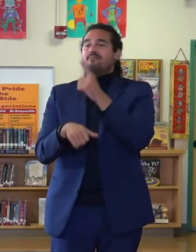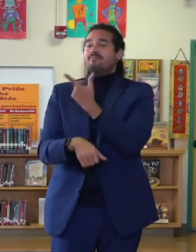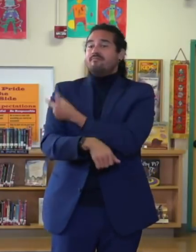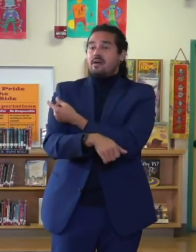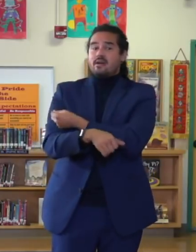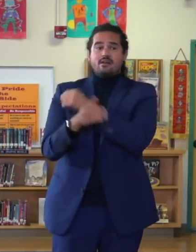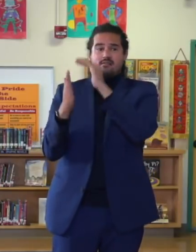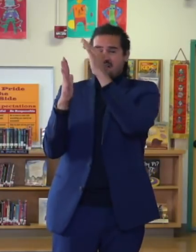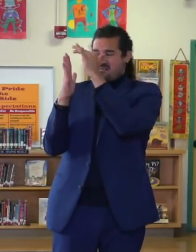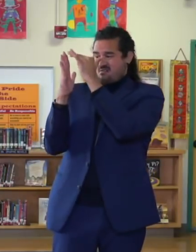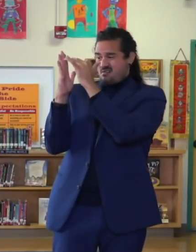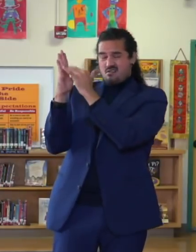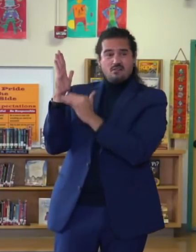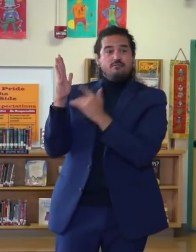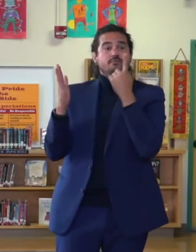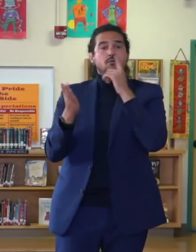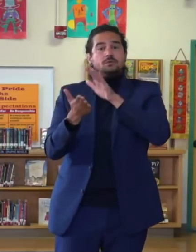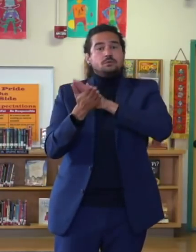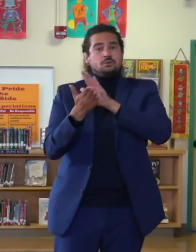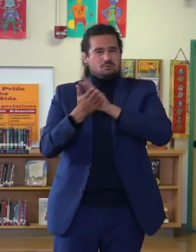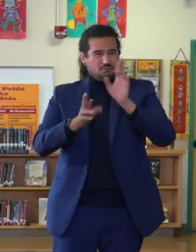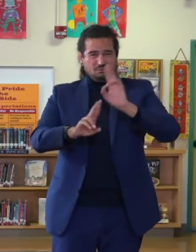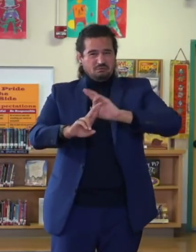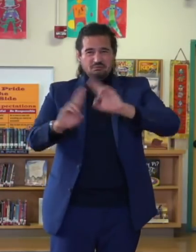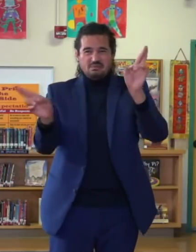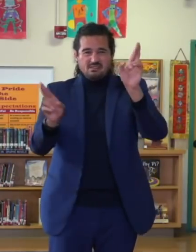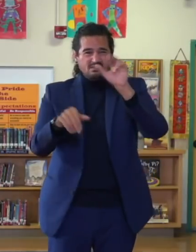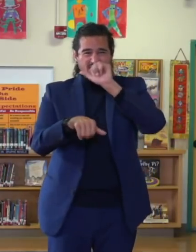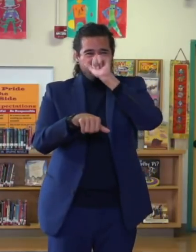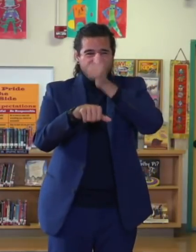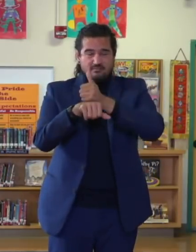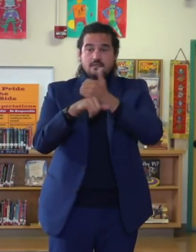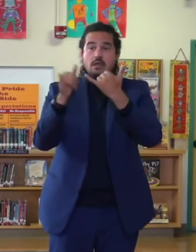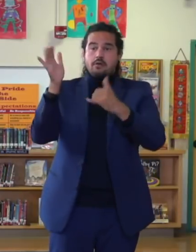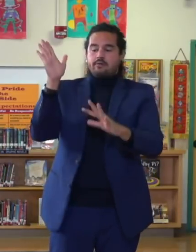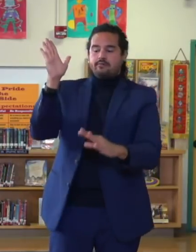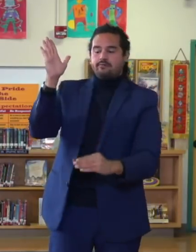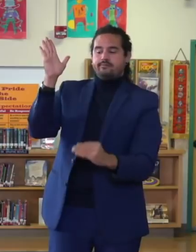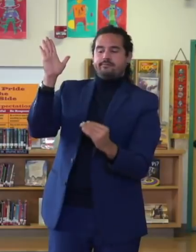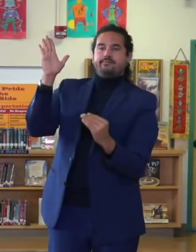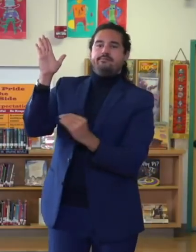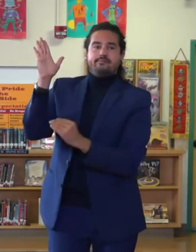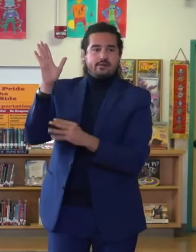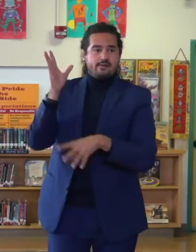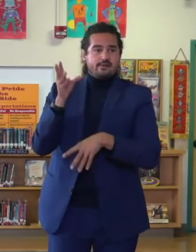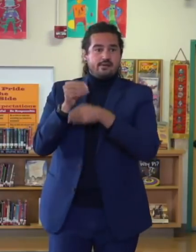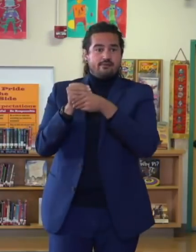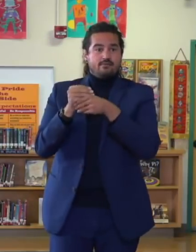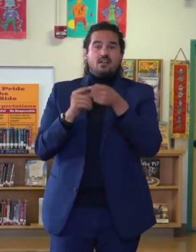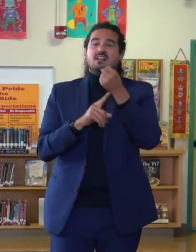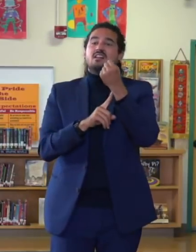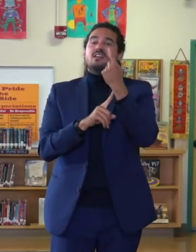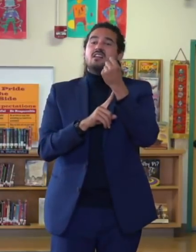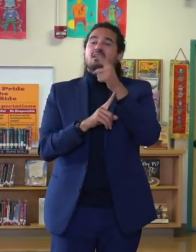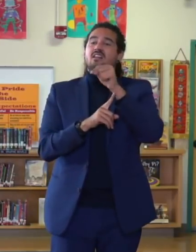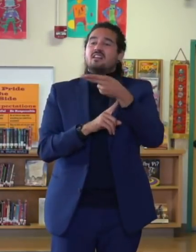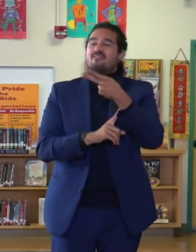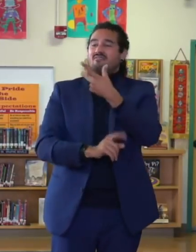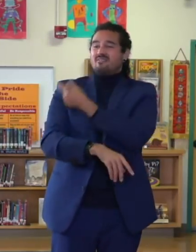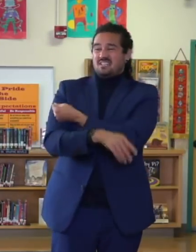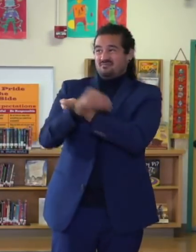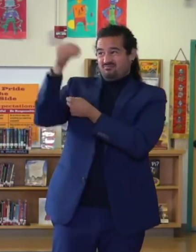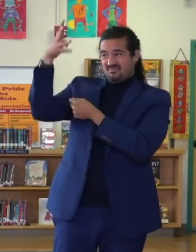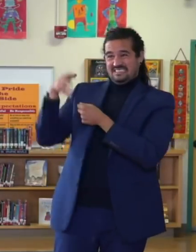system to include this 11th vaccination for purposes of in-person instruction